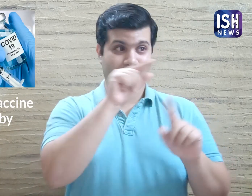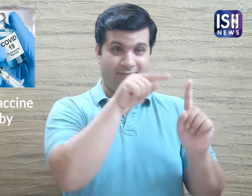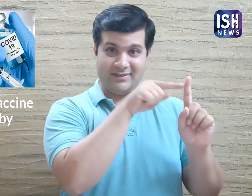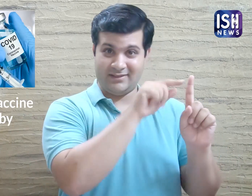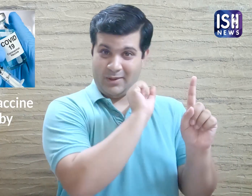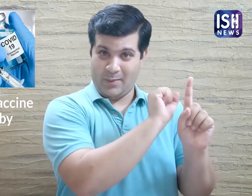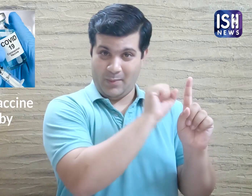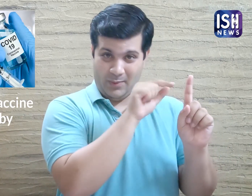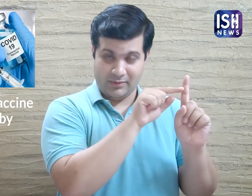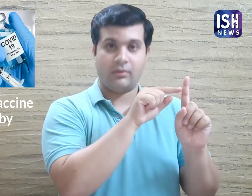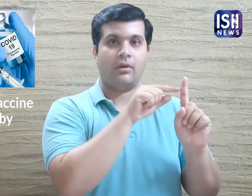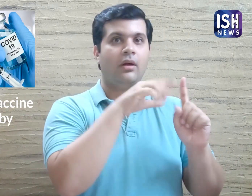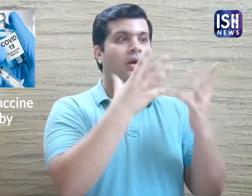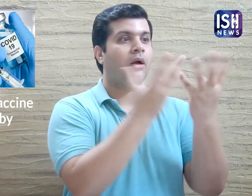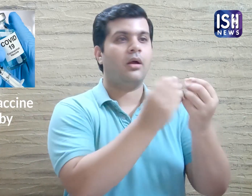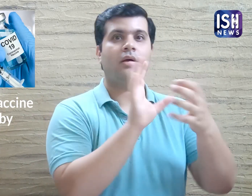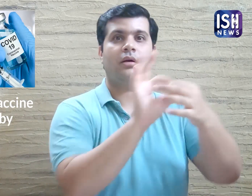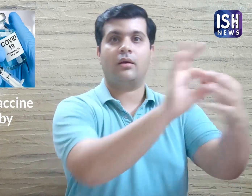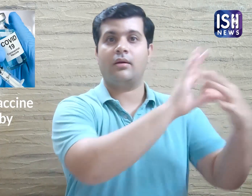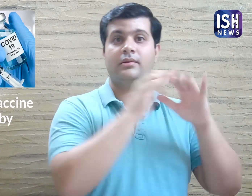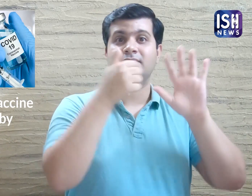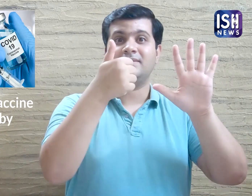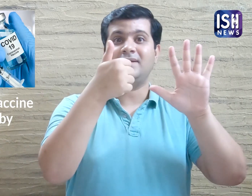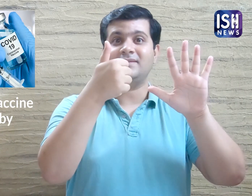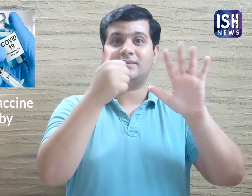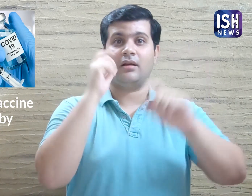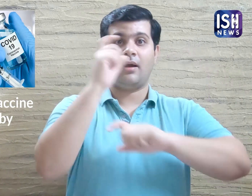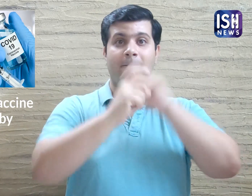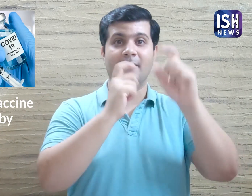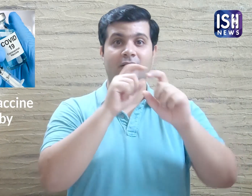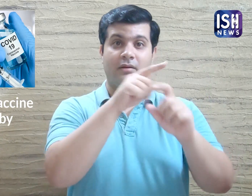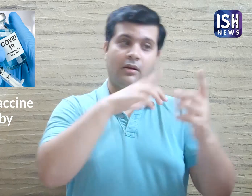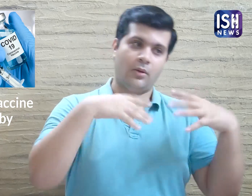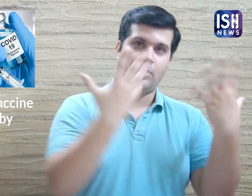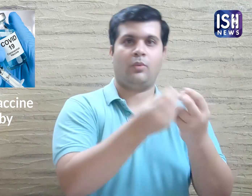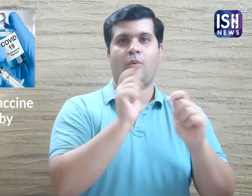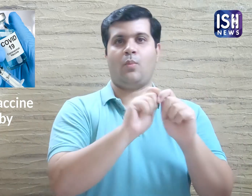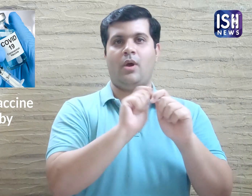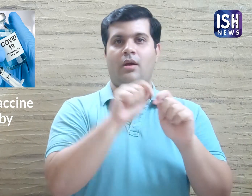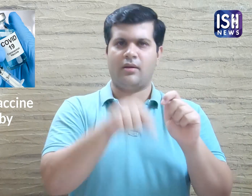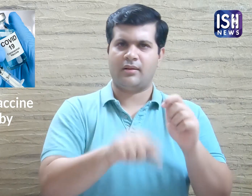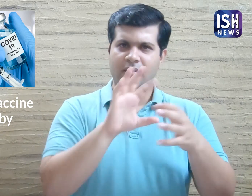Six other companies have partnered with Oxford to manufacture the vaccine.